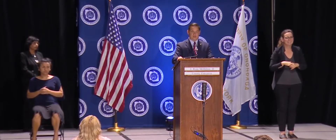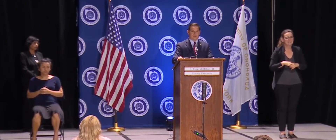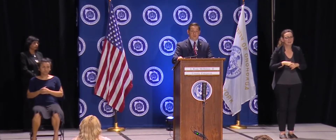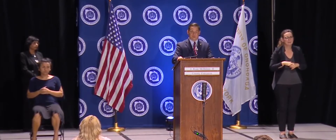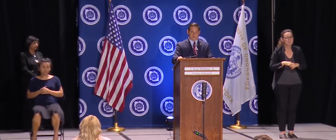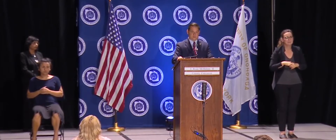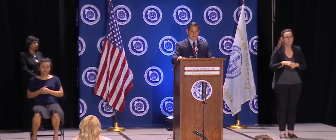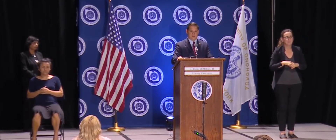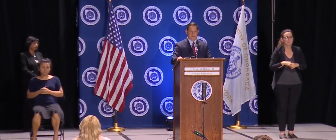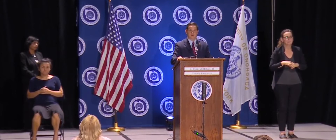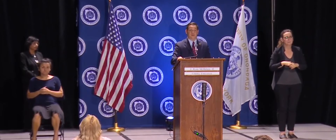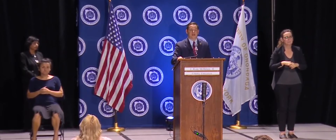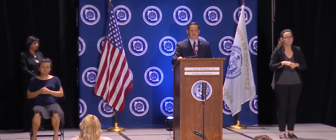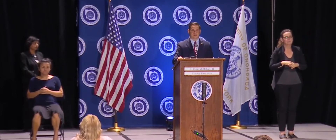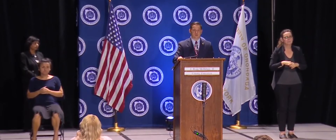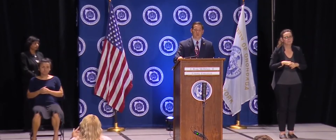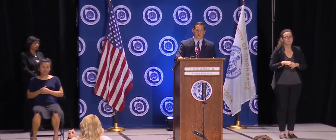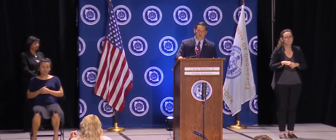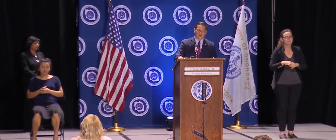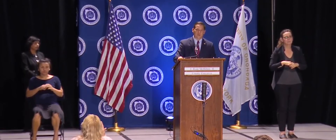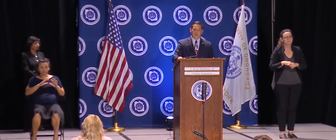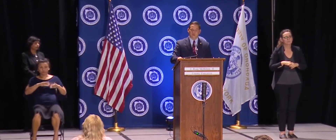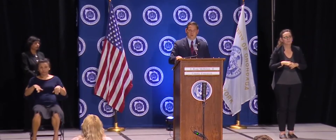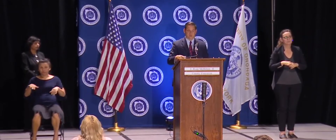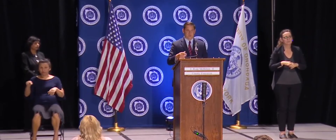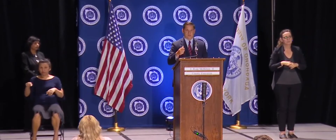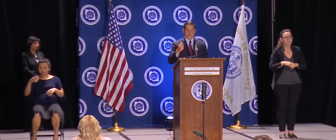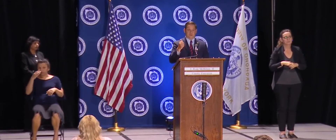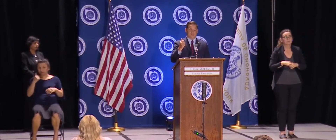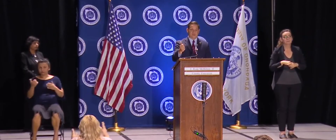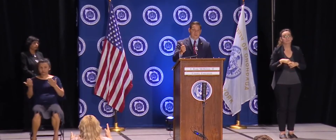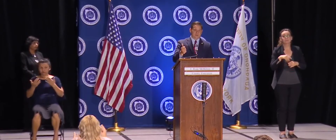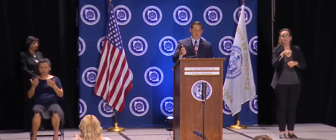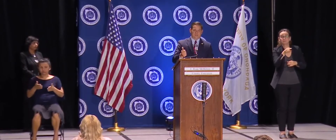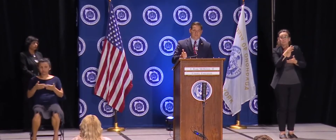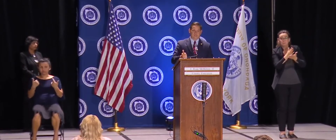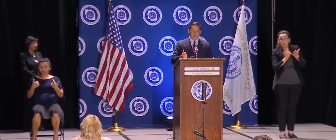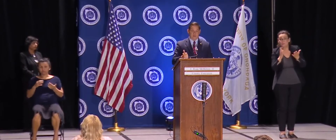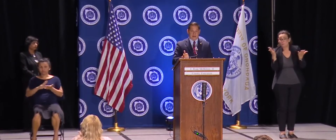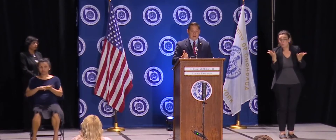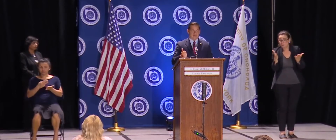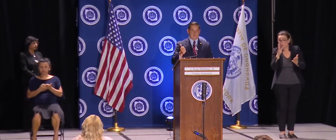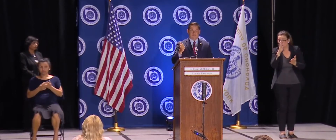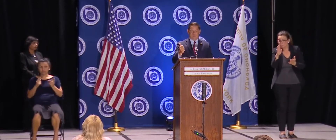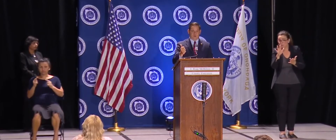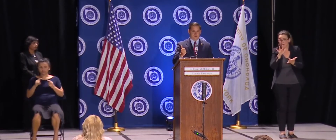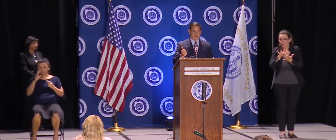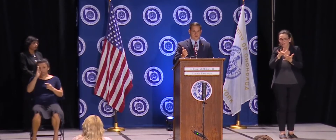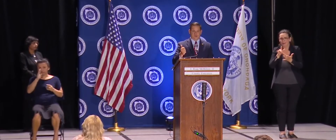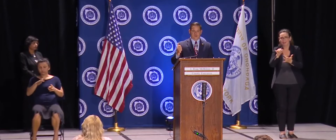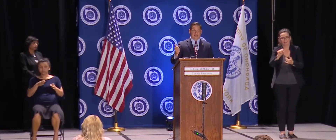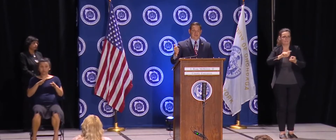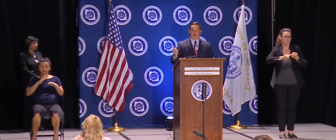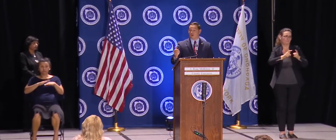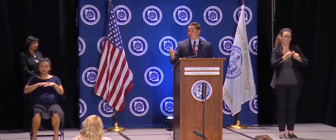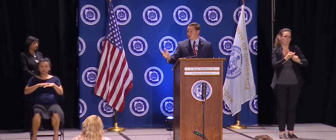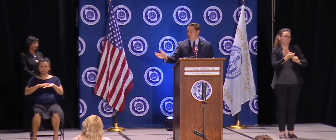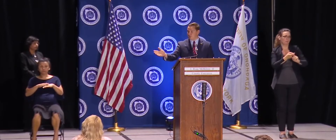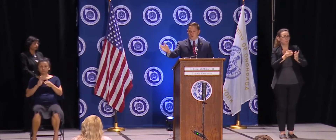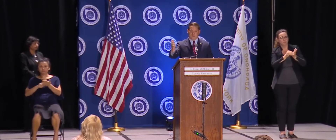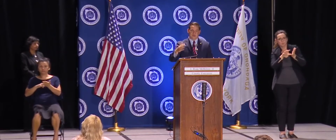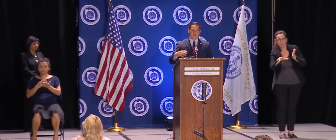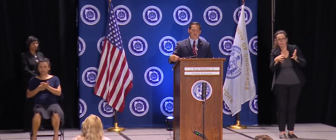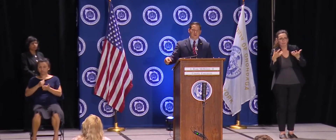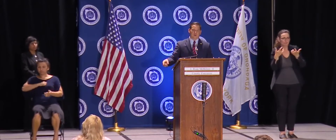children and their friends in school. But it's also potentially mom or dad, brothers and sisters, aunts and uncles,